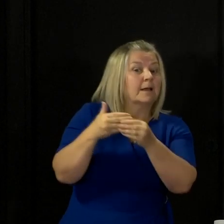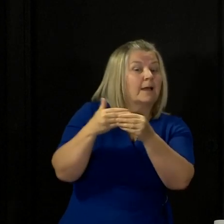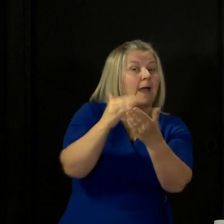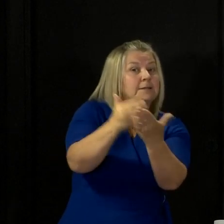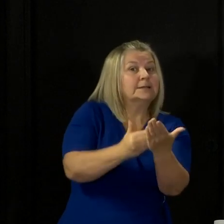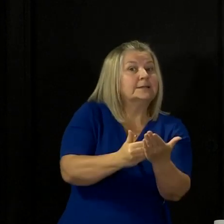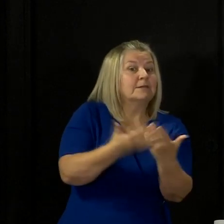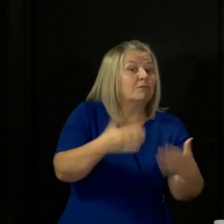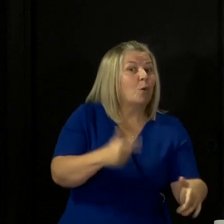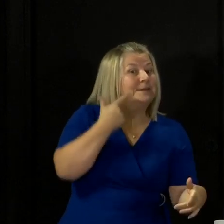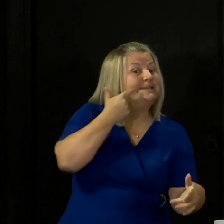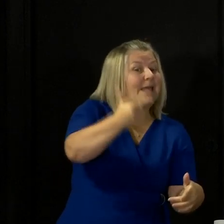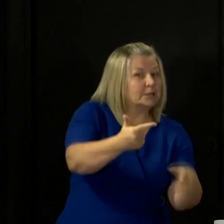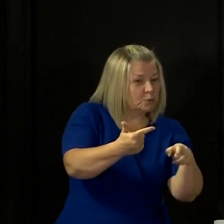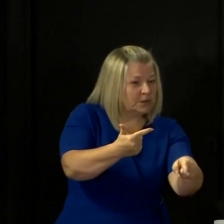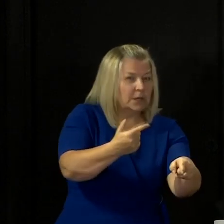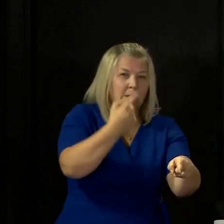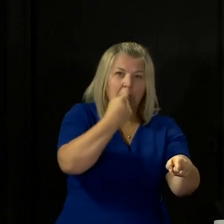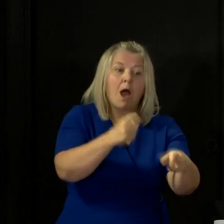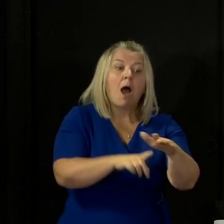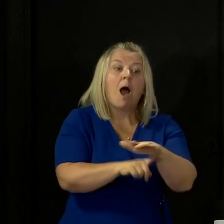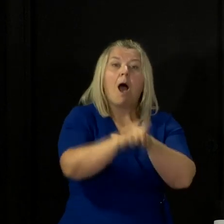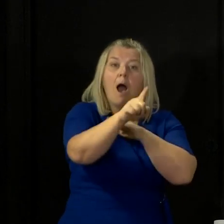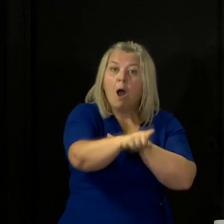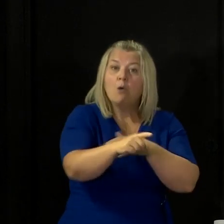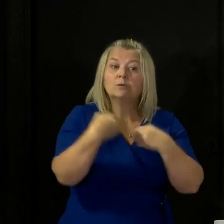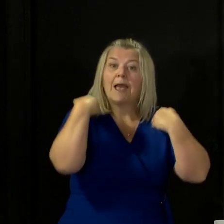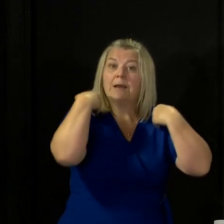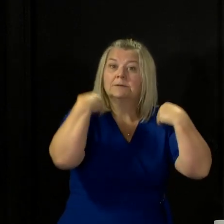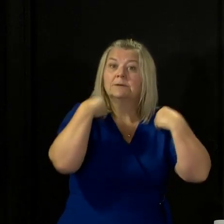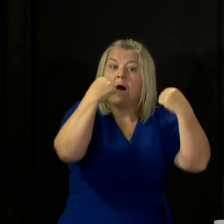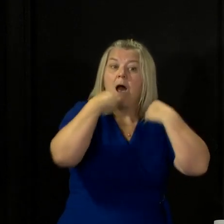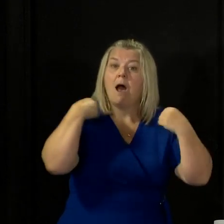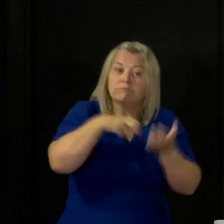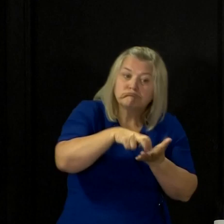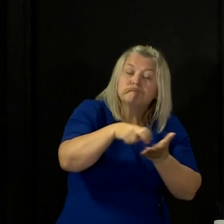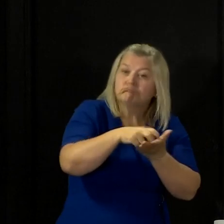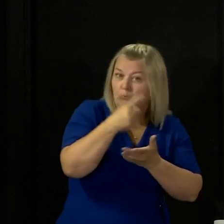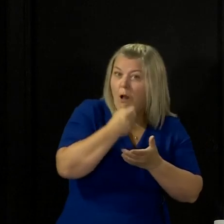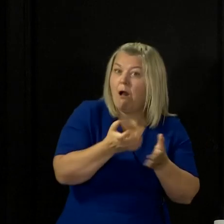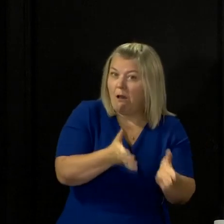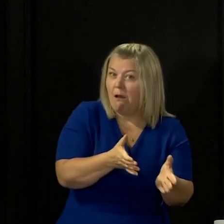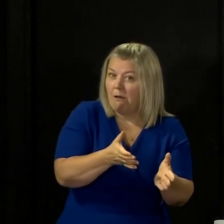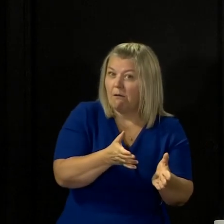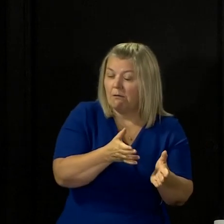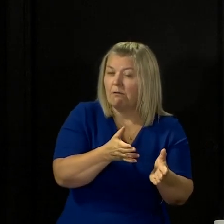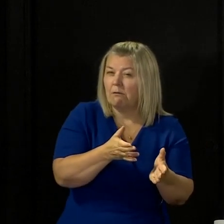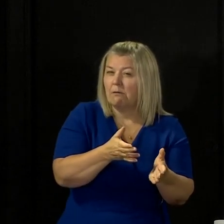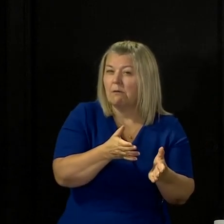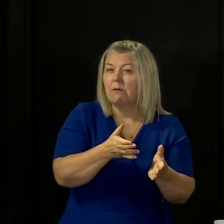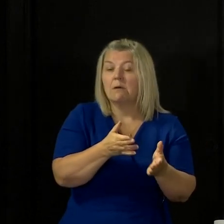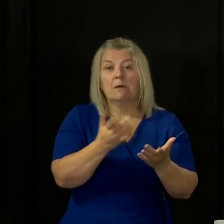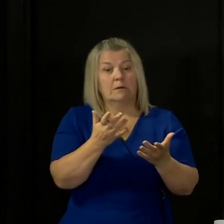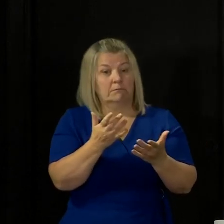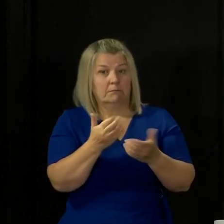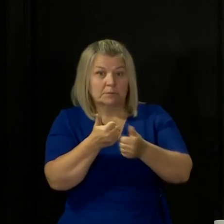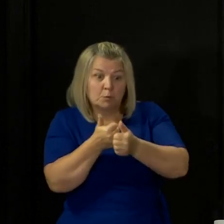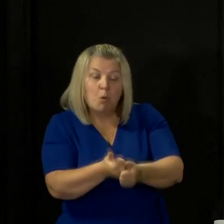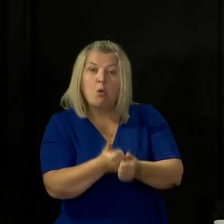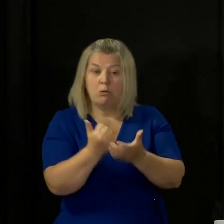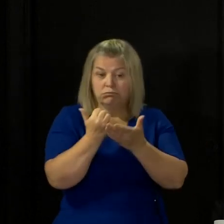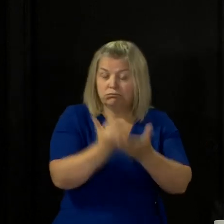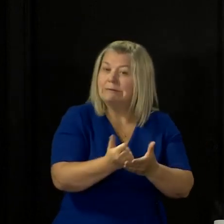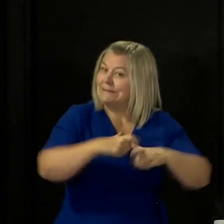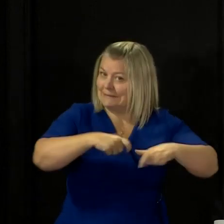to exercise, and I will say more about that shortly. The support you currently receive will, of course, still be available. At